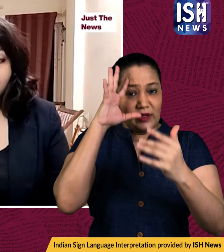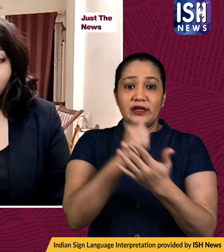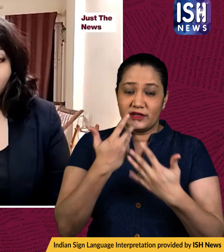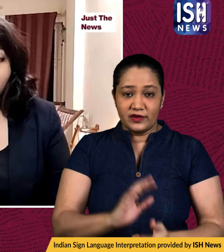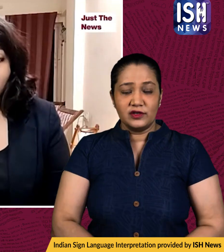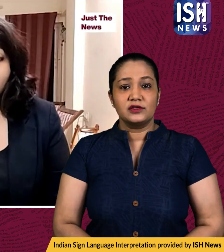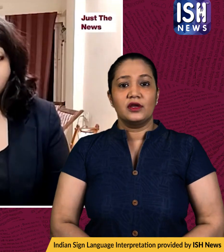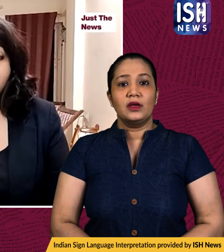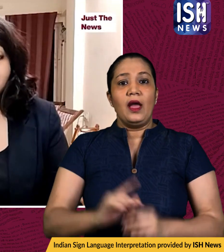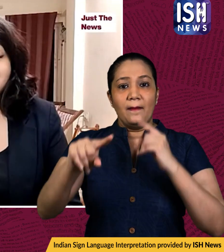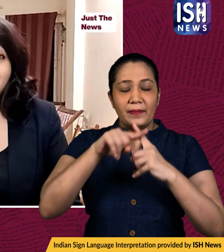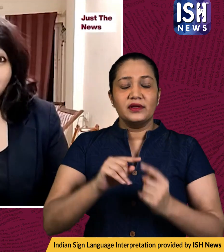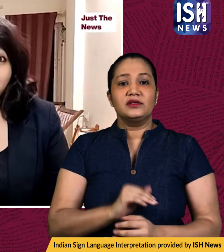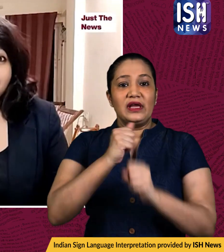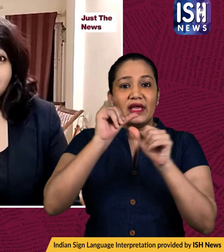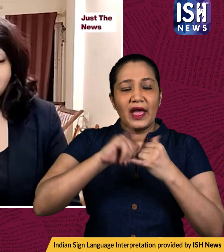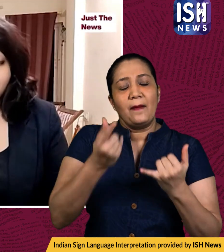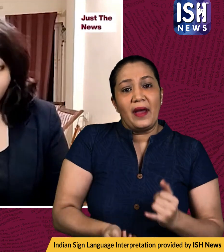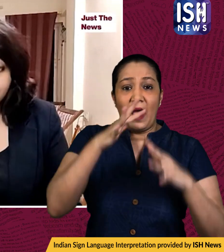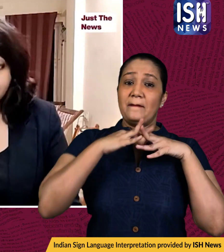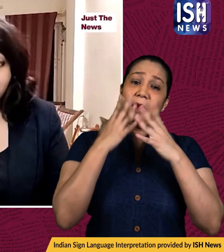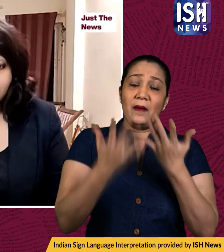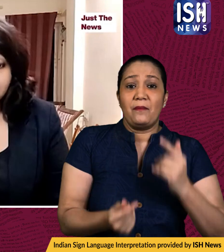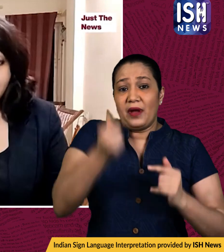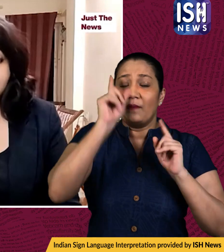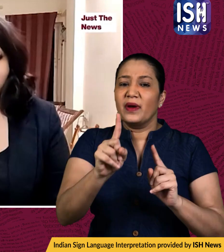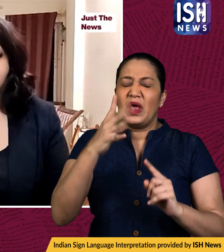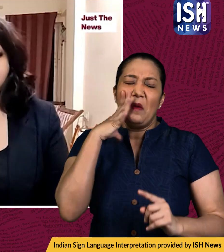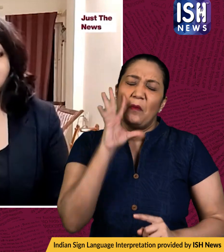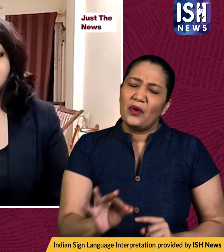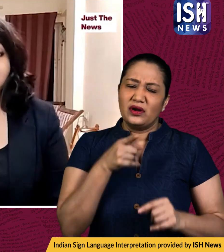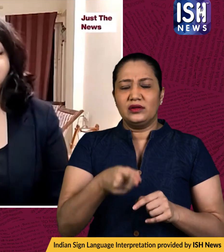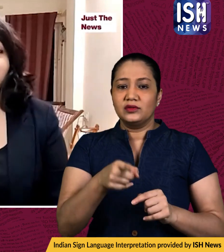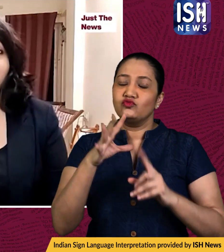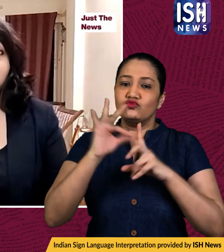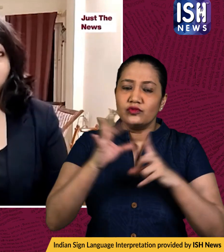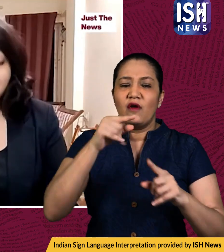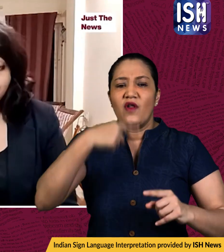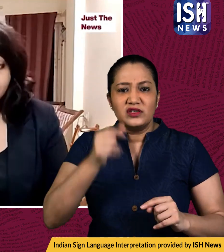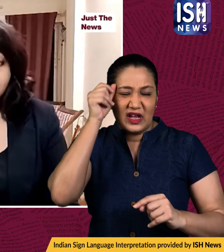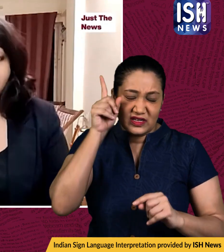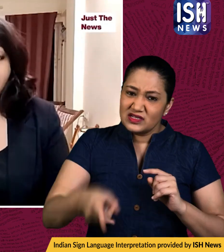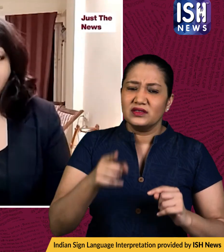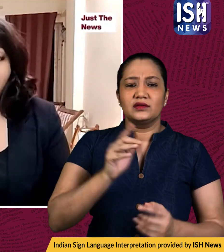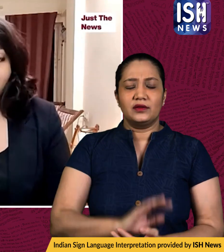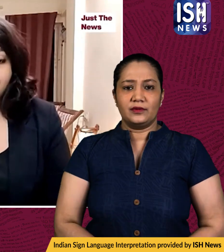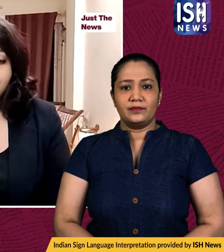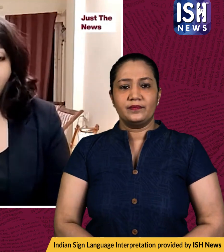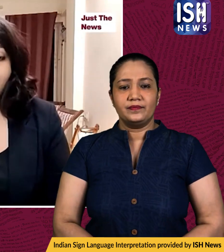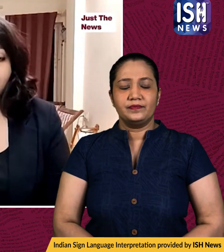that the move would probably increase gas prices in the u.s but that it was necessary to ramp up sanctions uh pressure on